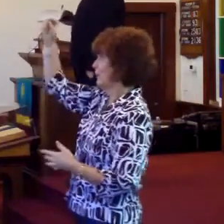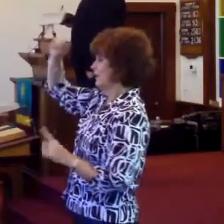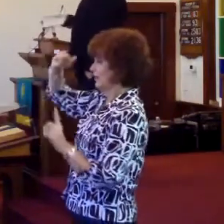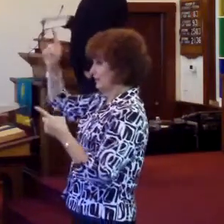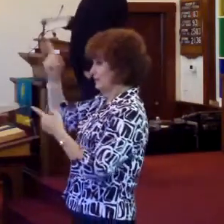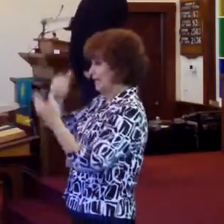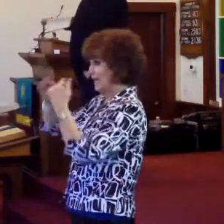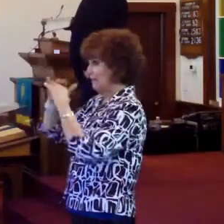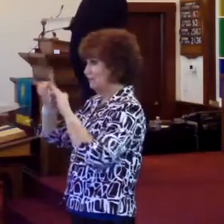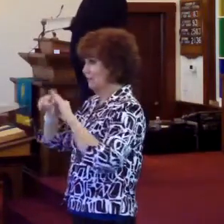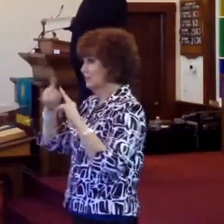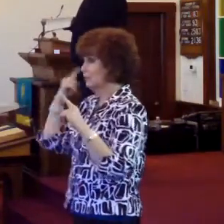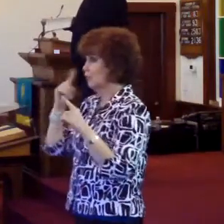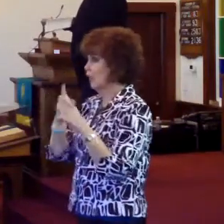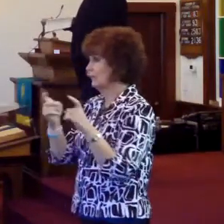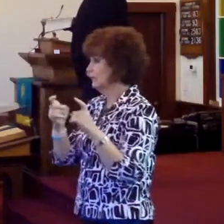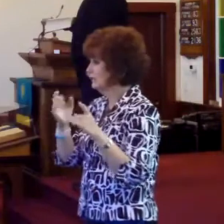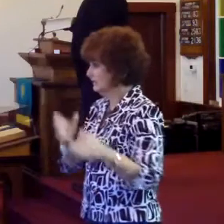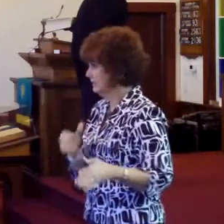This is for the unbelievers.